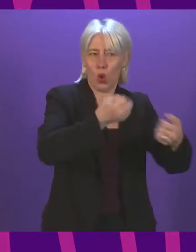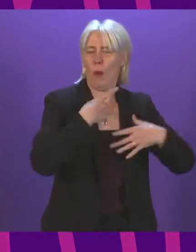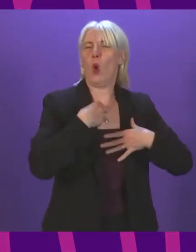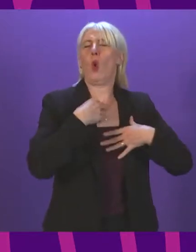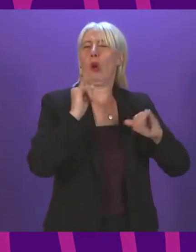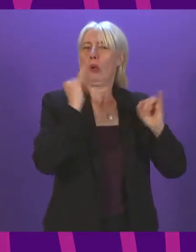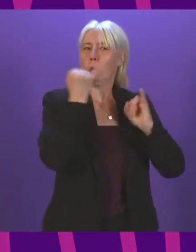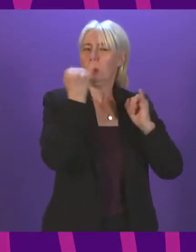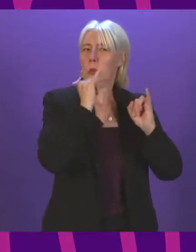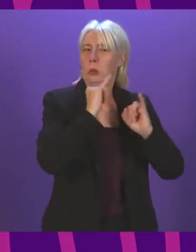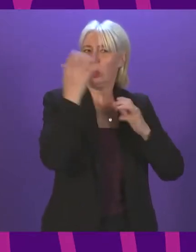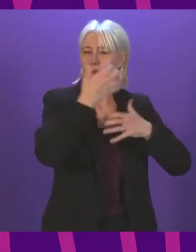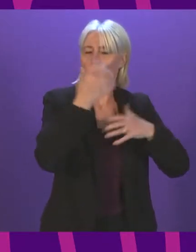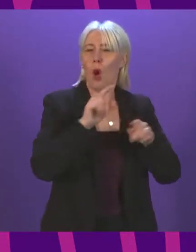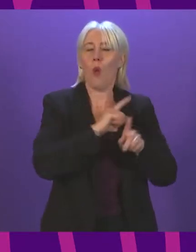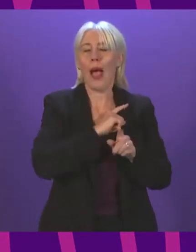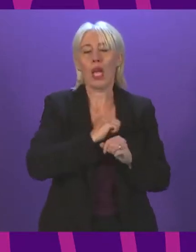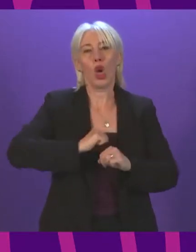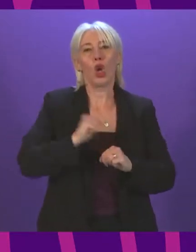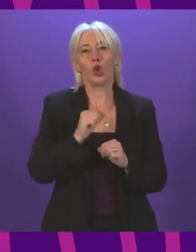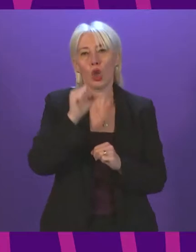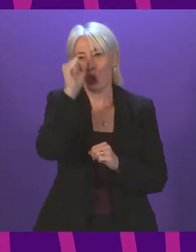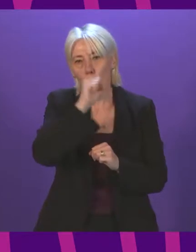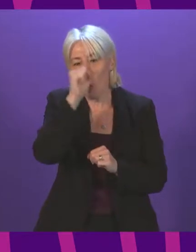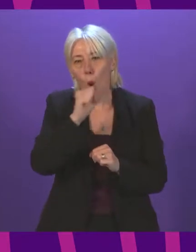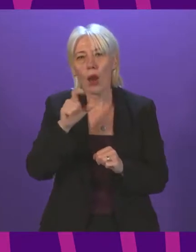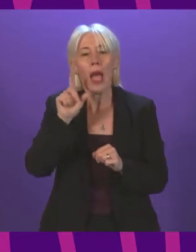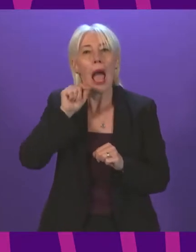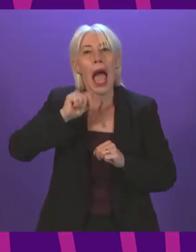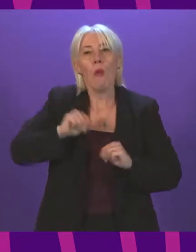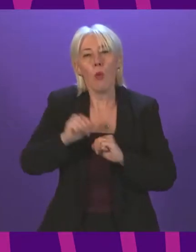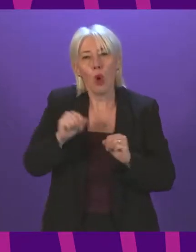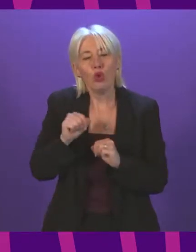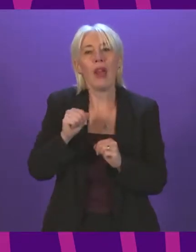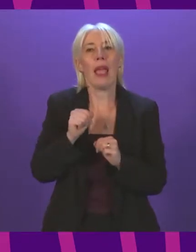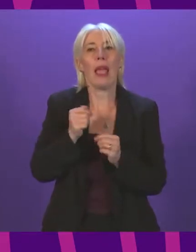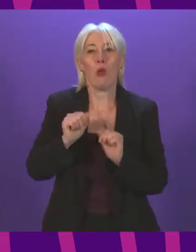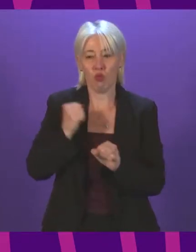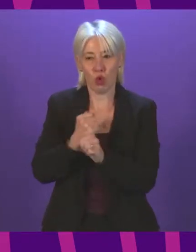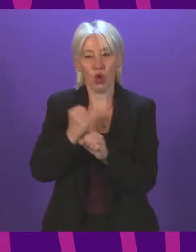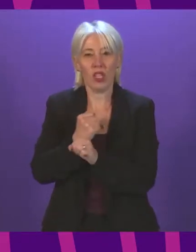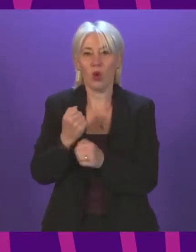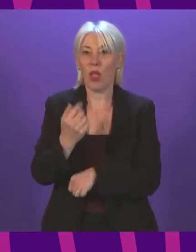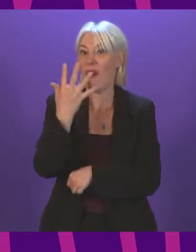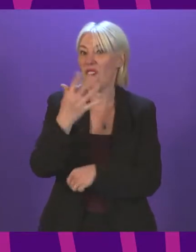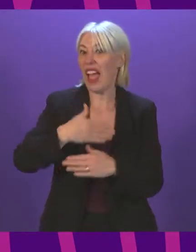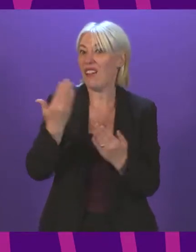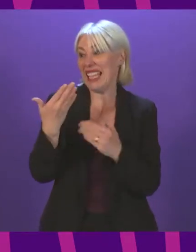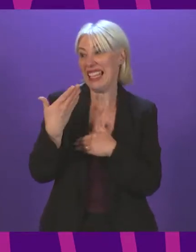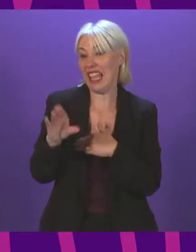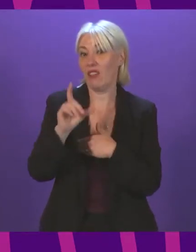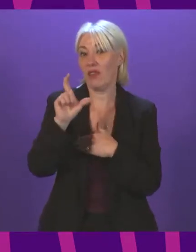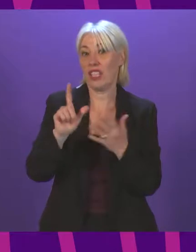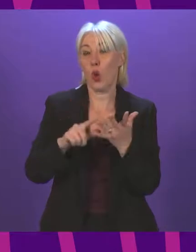it is estimated that Scottish pork and poultry producers only have between 5 and 15 days left of CO2. In addition,